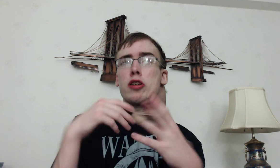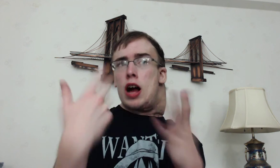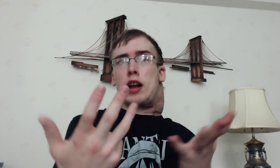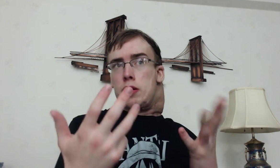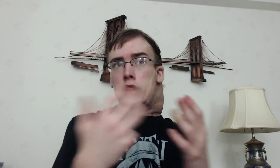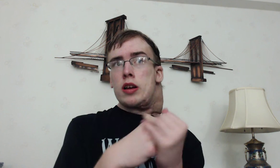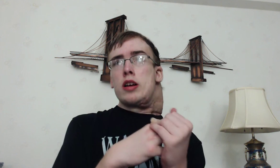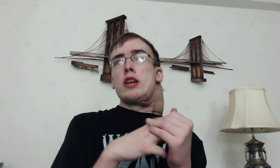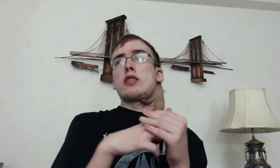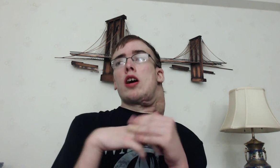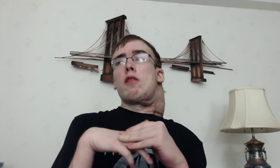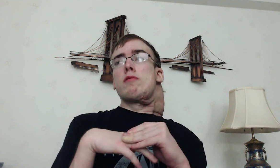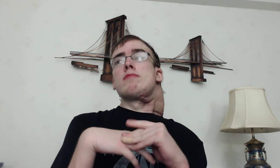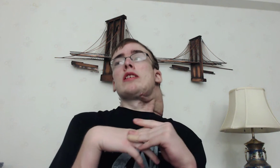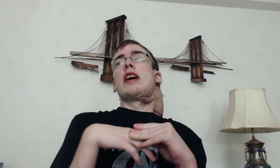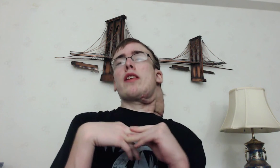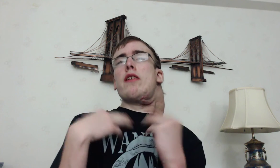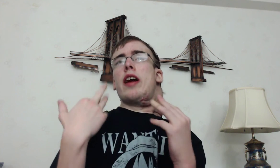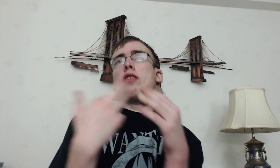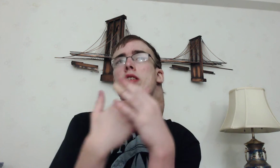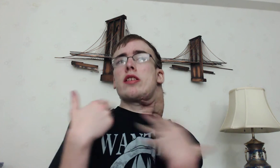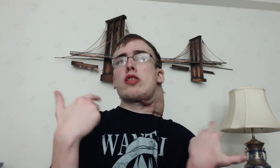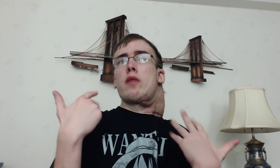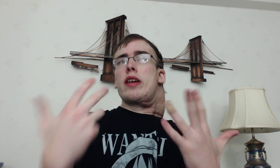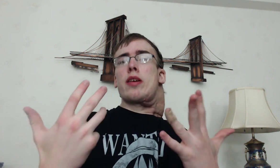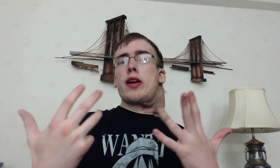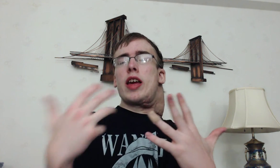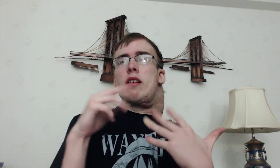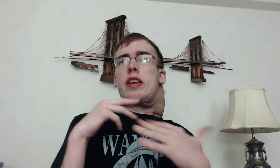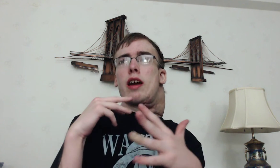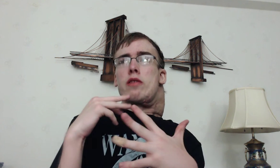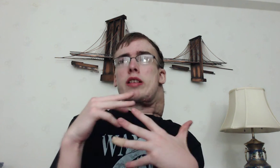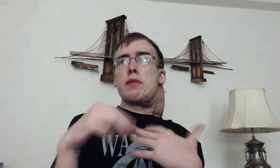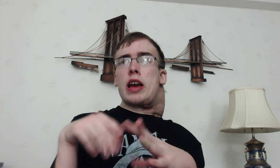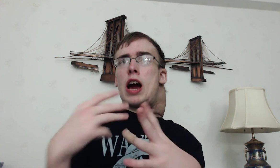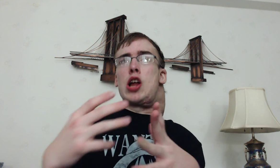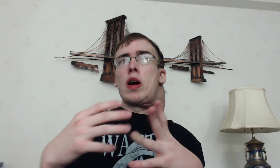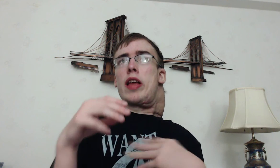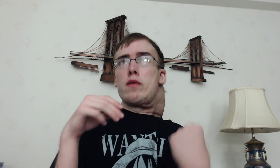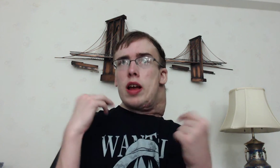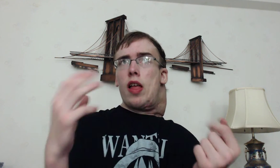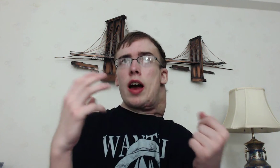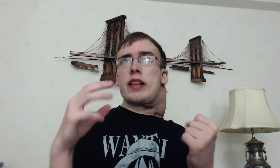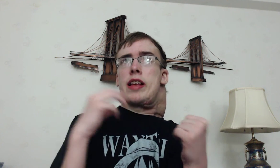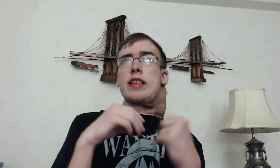Nakama So it's a very interesting situation Because even if get wrecked by Kaido And they realize they need to get